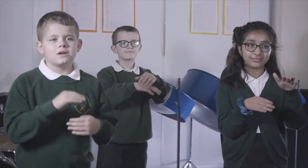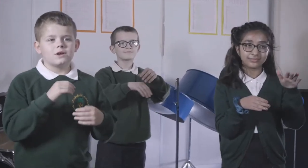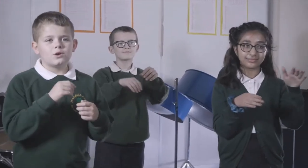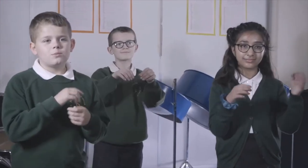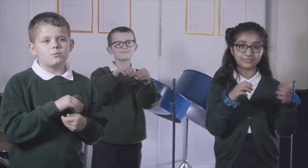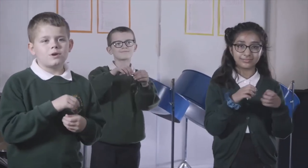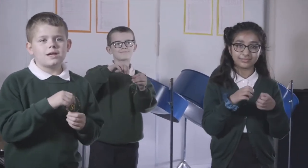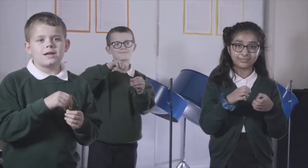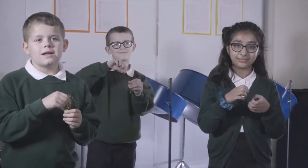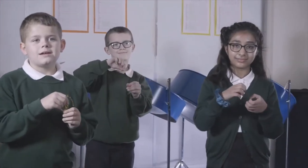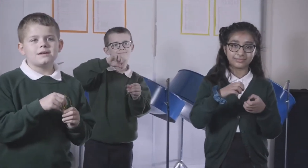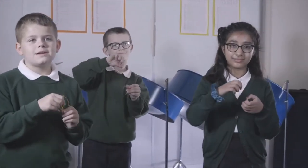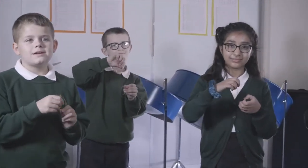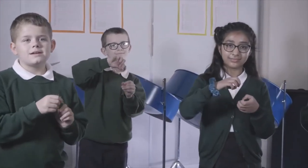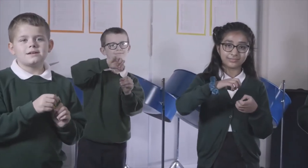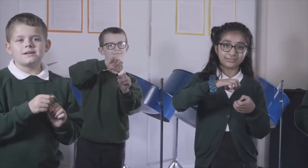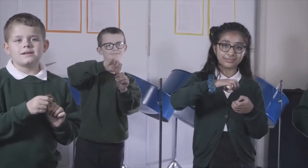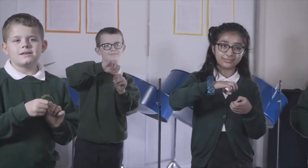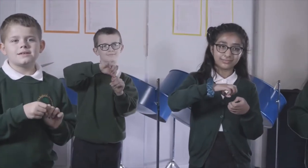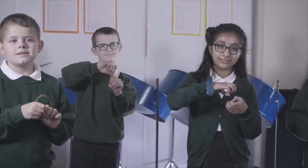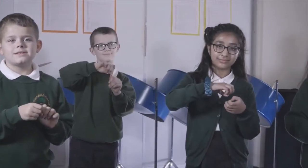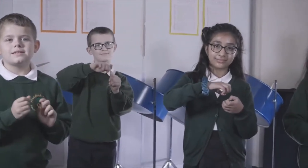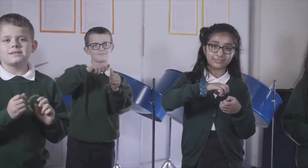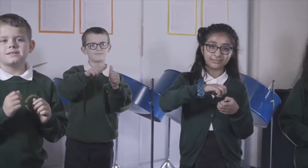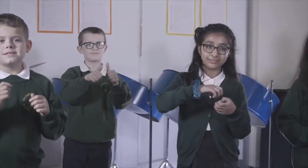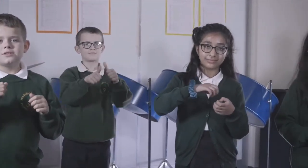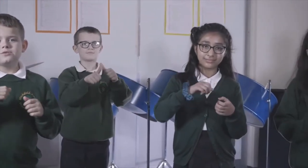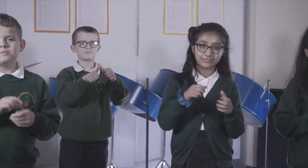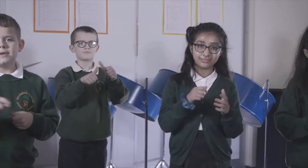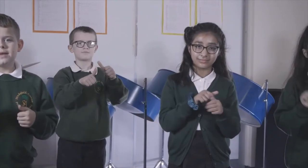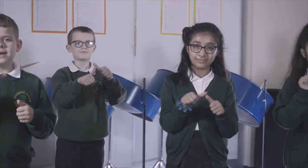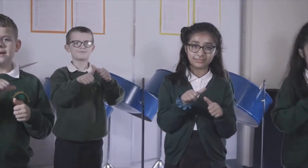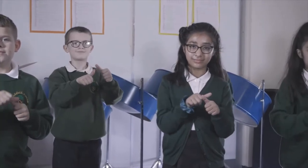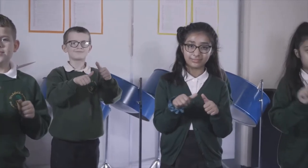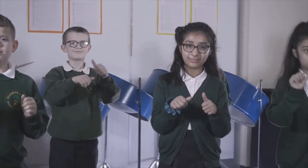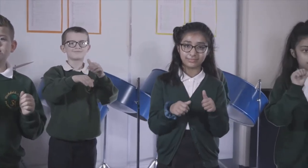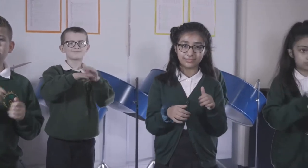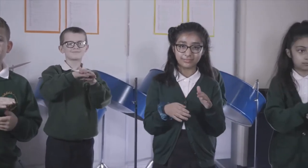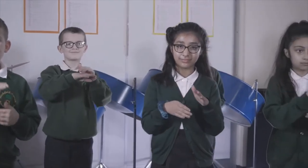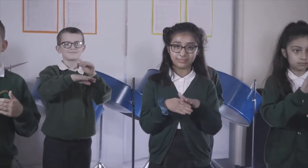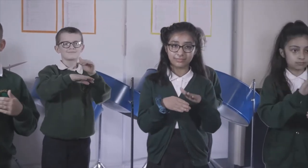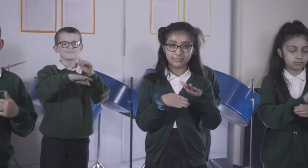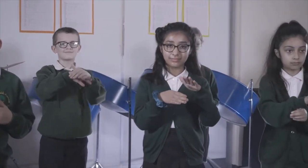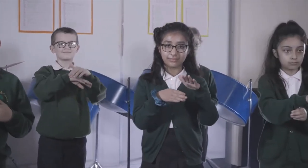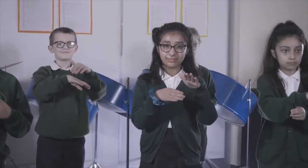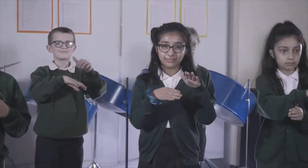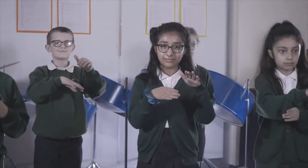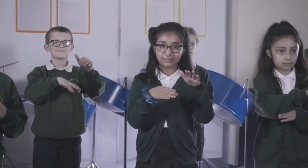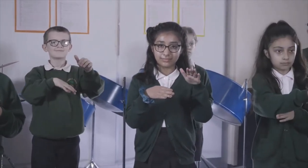bright To make our future bright